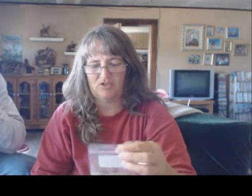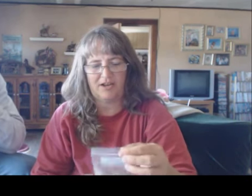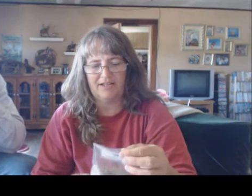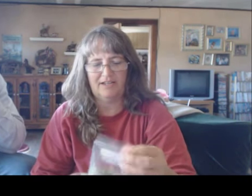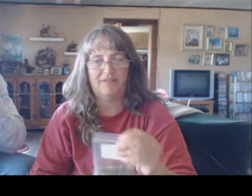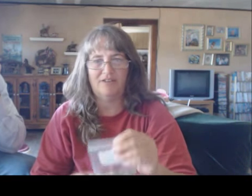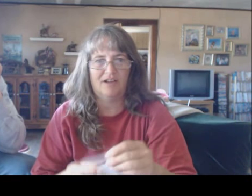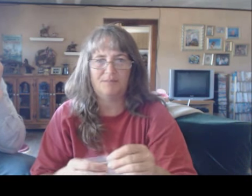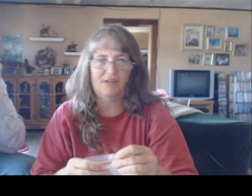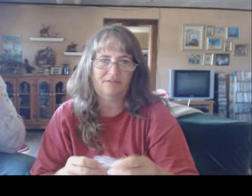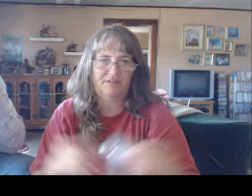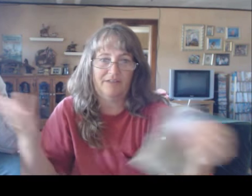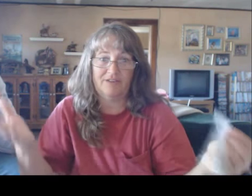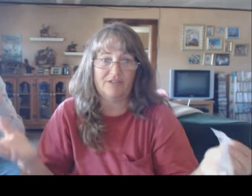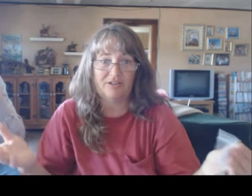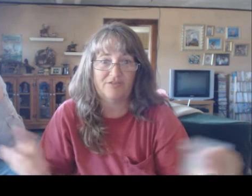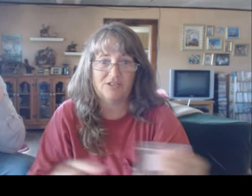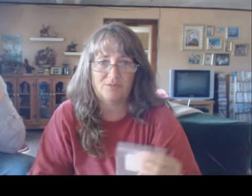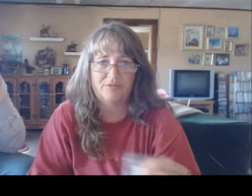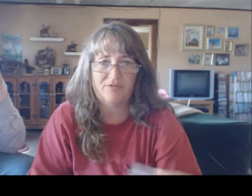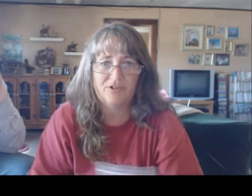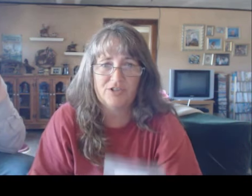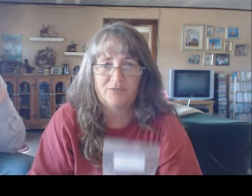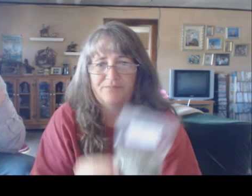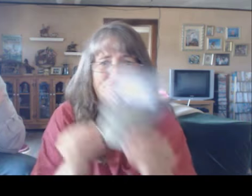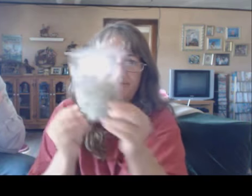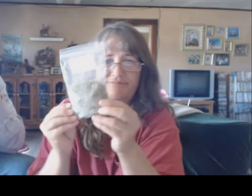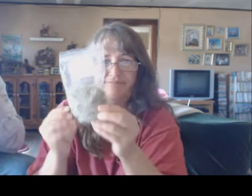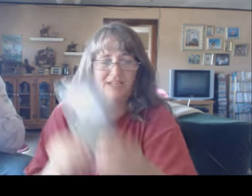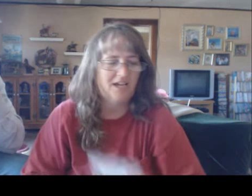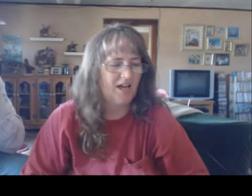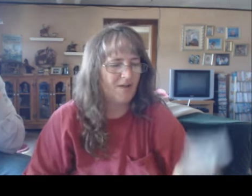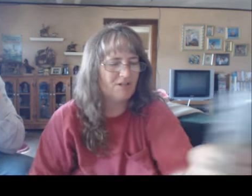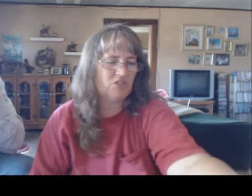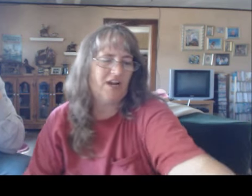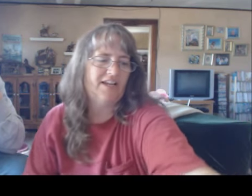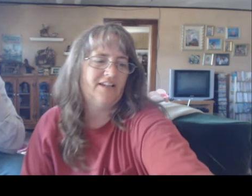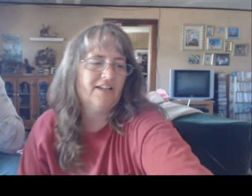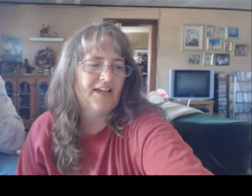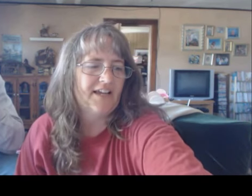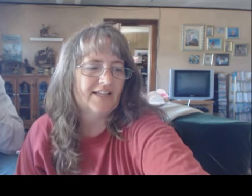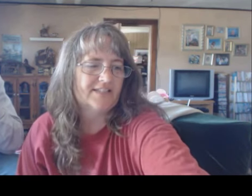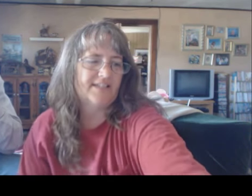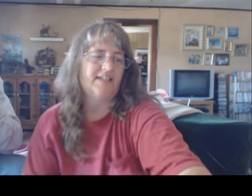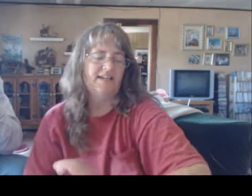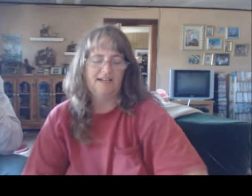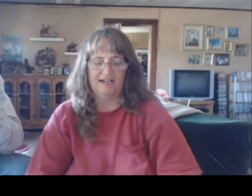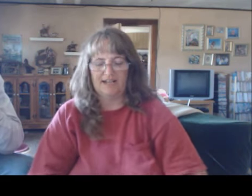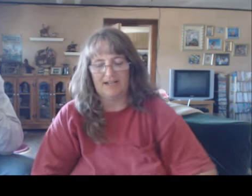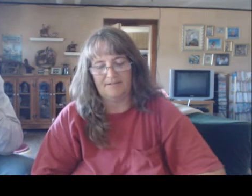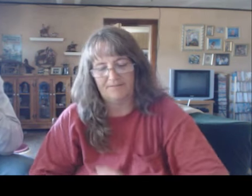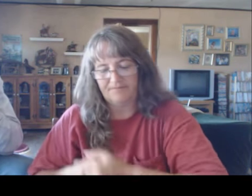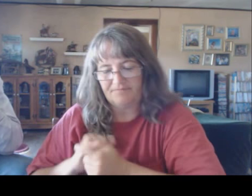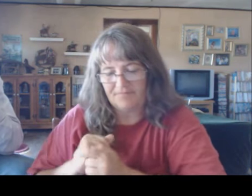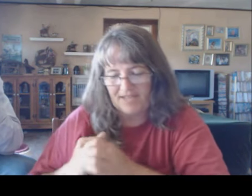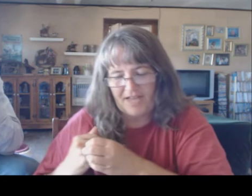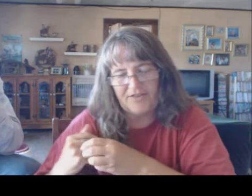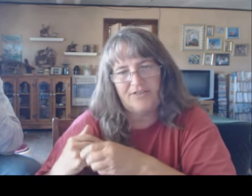might try it. I'm, I'm not, I've never done a foot soak before. So I'm going to try it and see, ah, the other